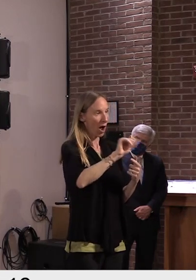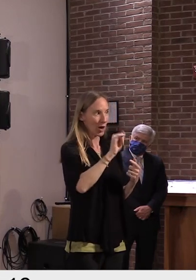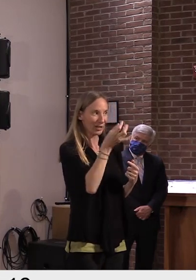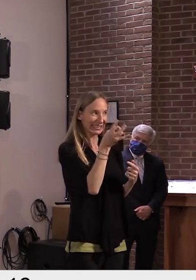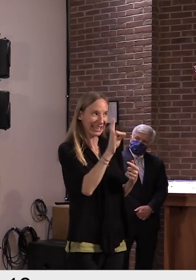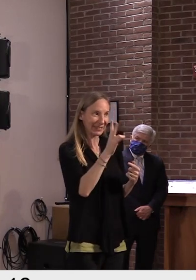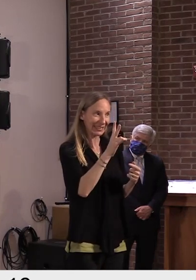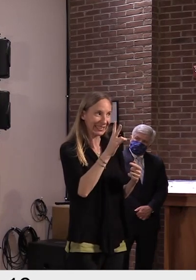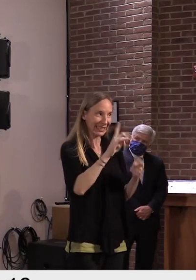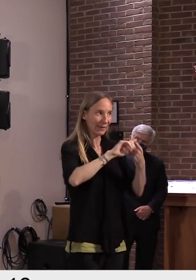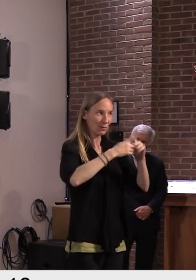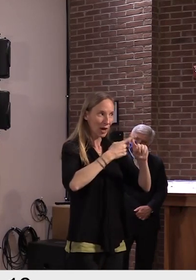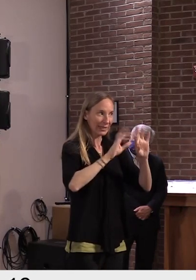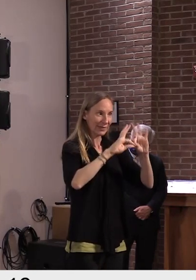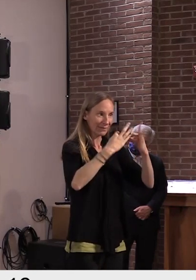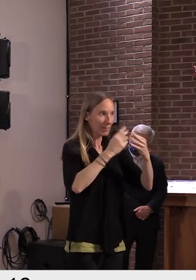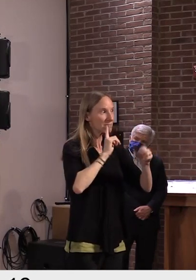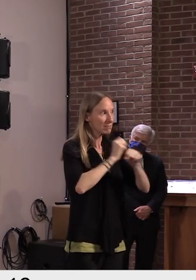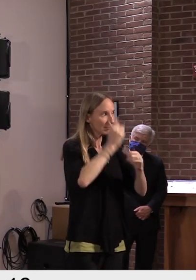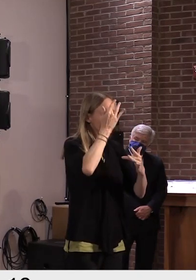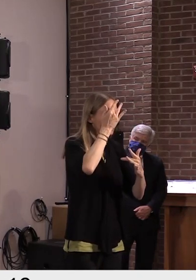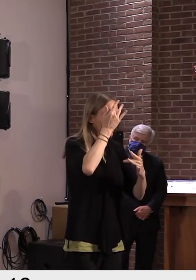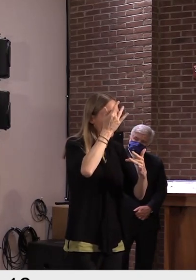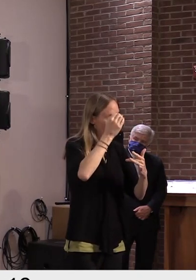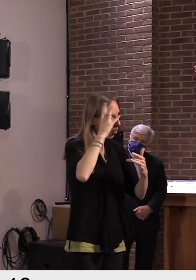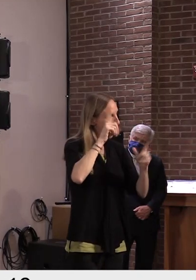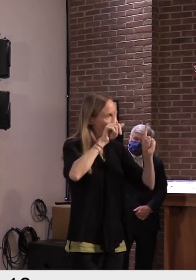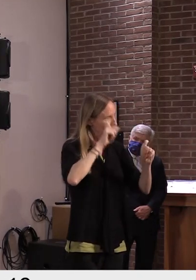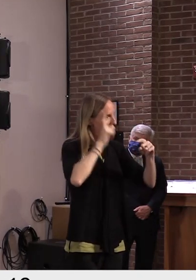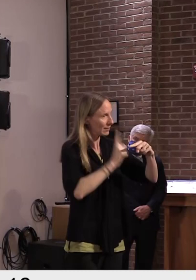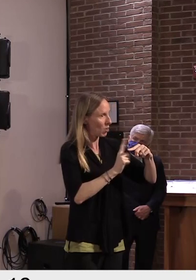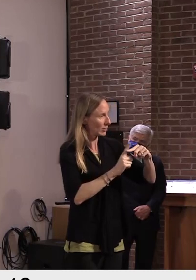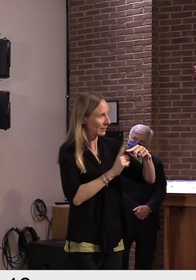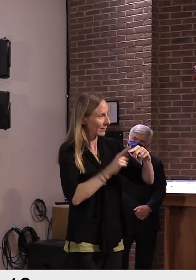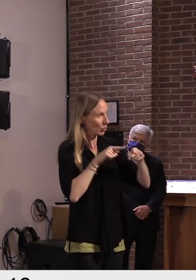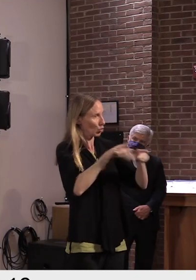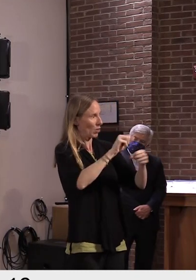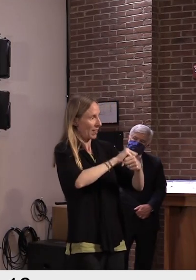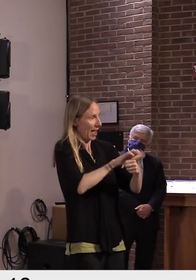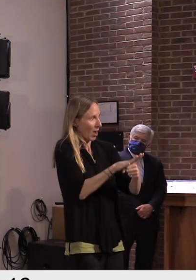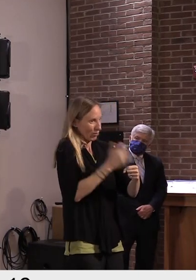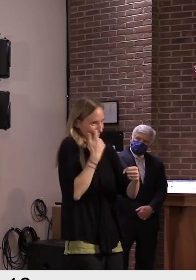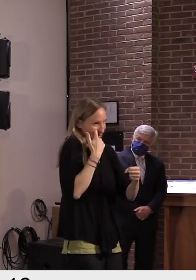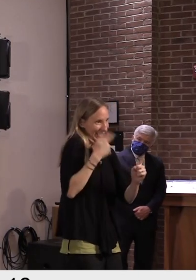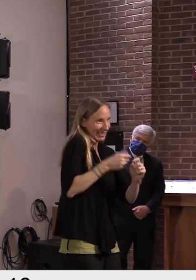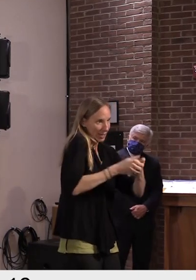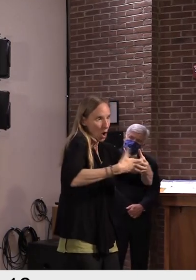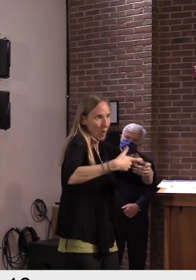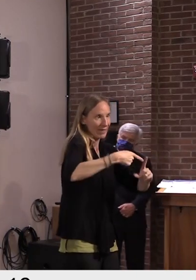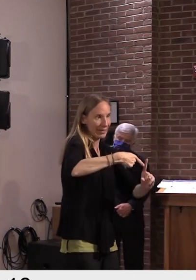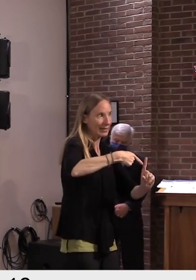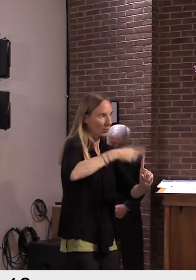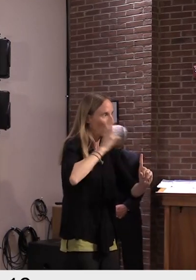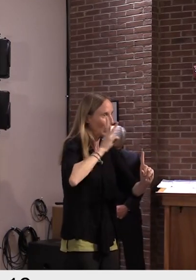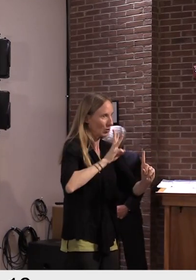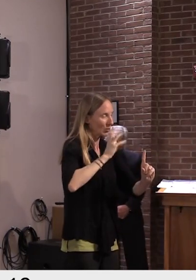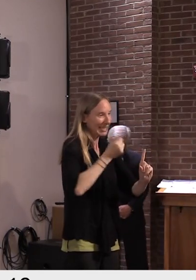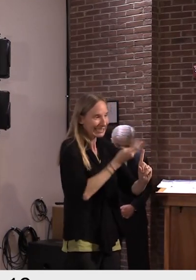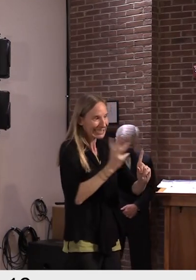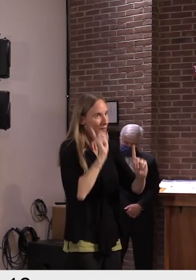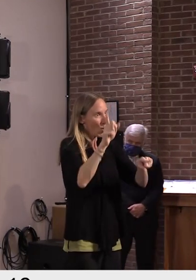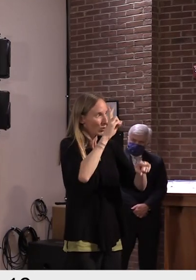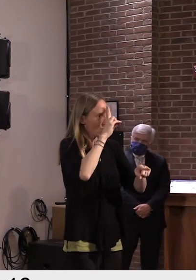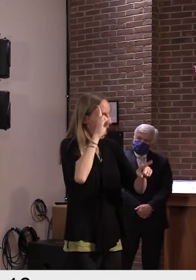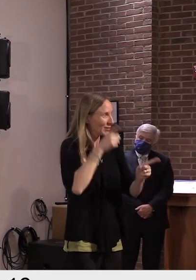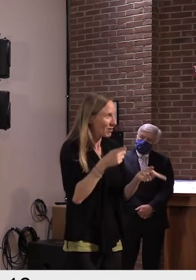test positive or actually sick, and several were hospitalized. And Vermont has new cases